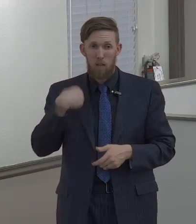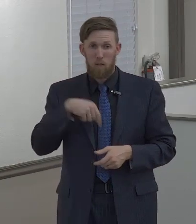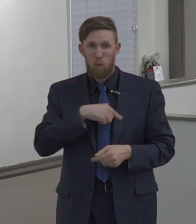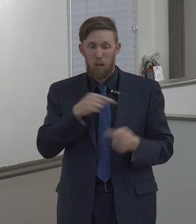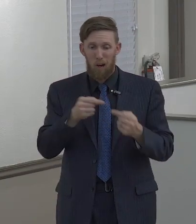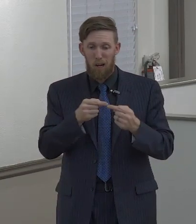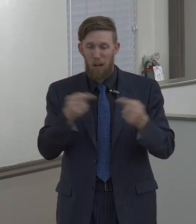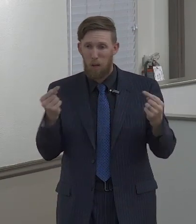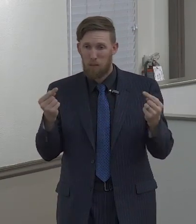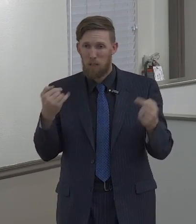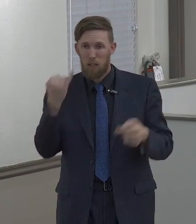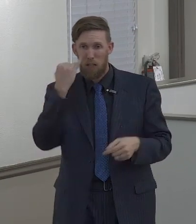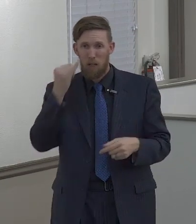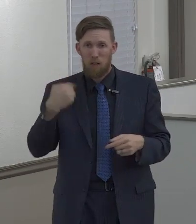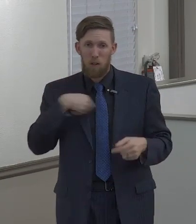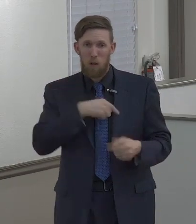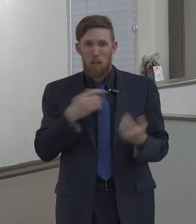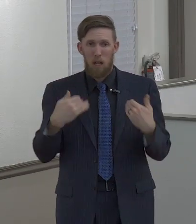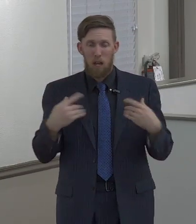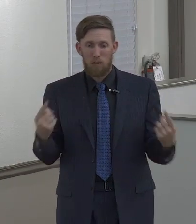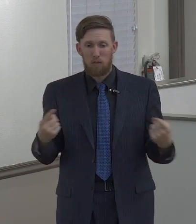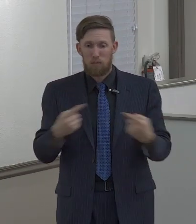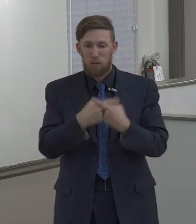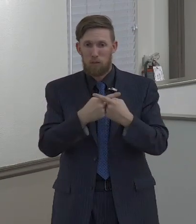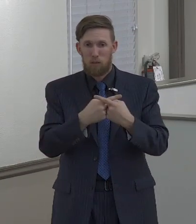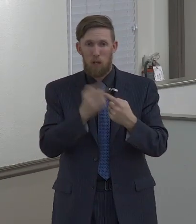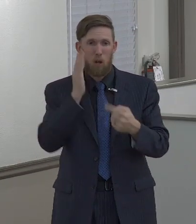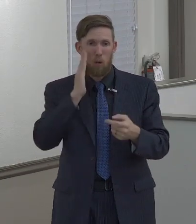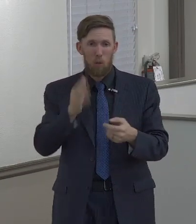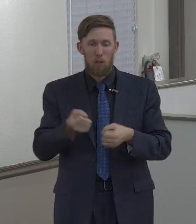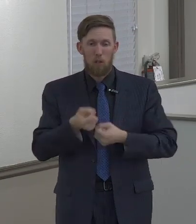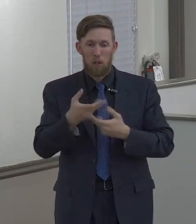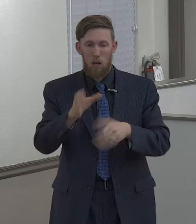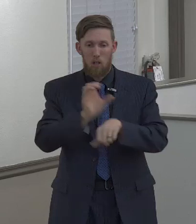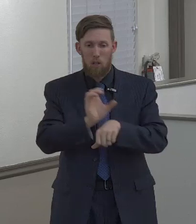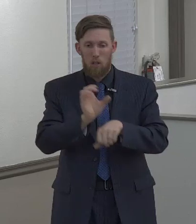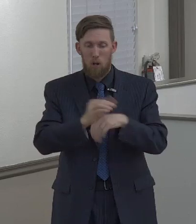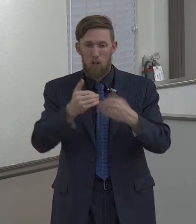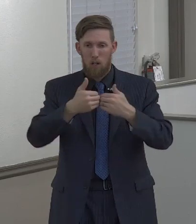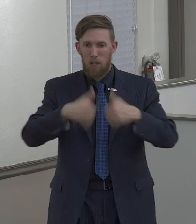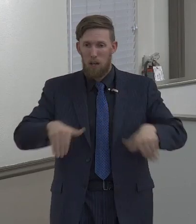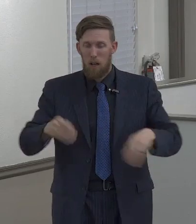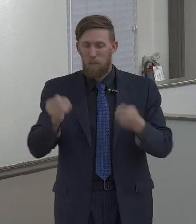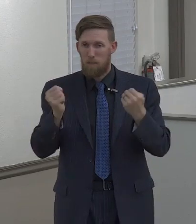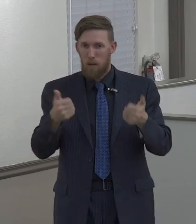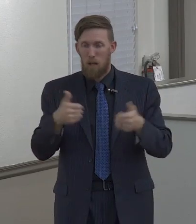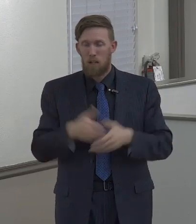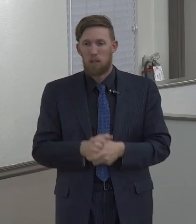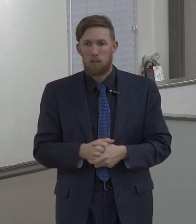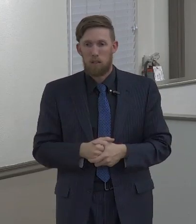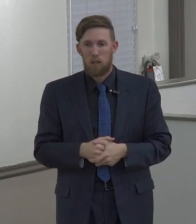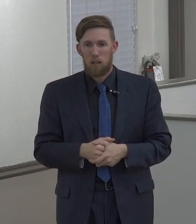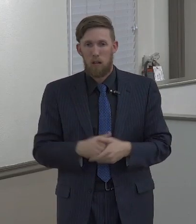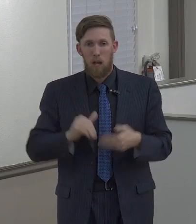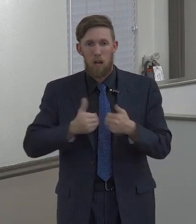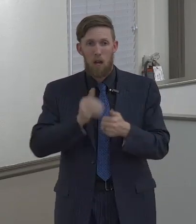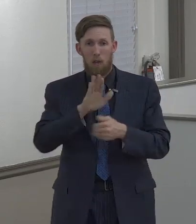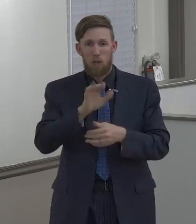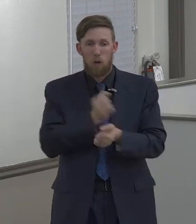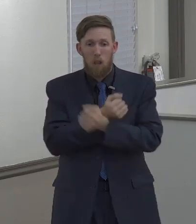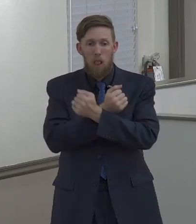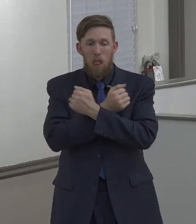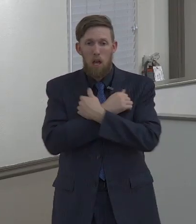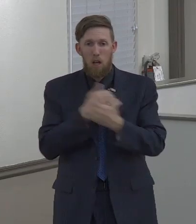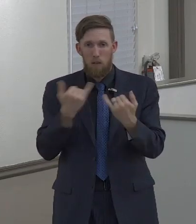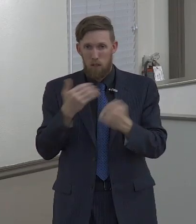than when we're at odds with one another when there is strife and contention in relationships in the church so how's your love